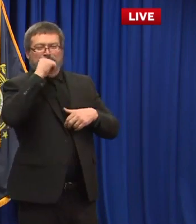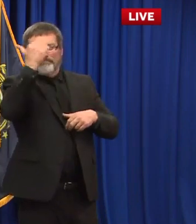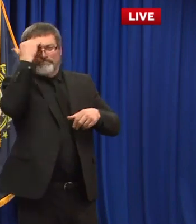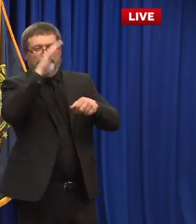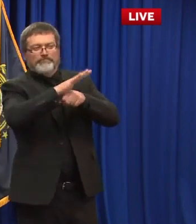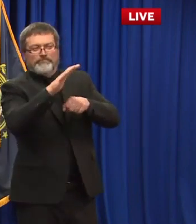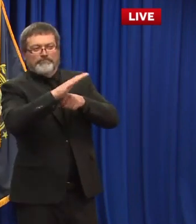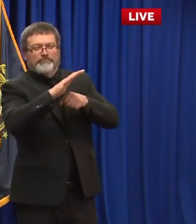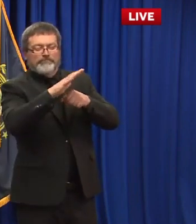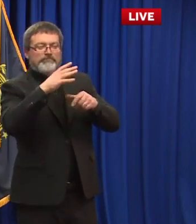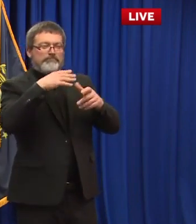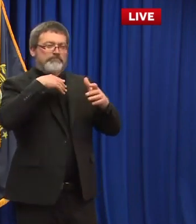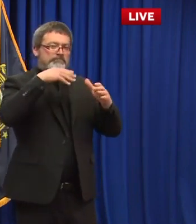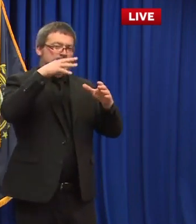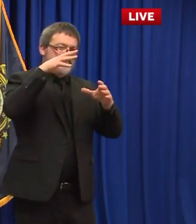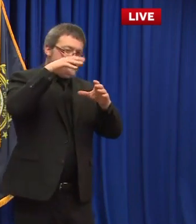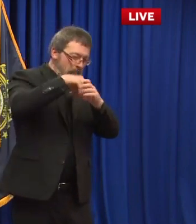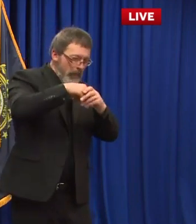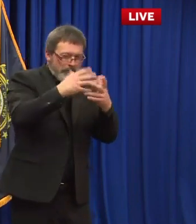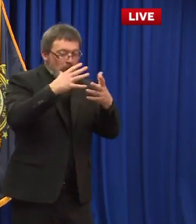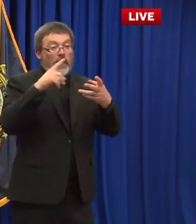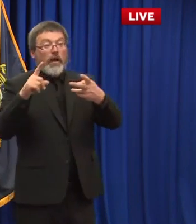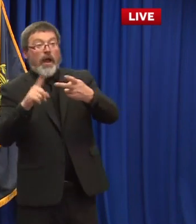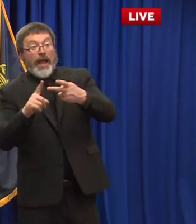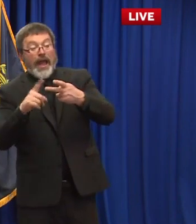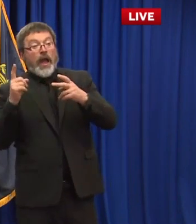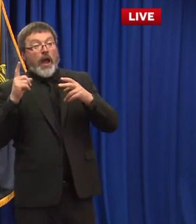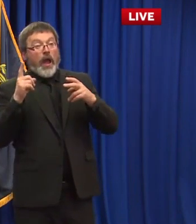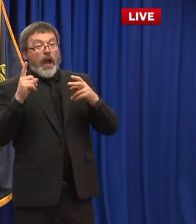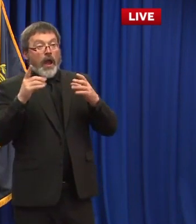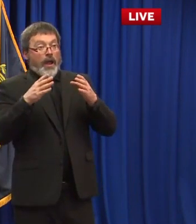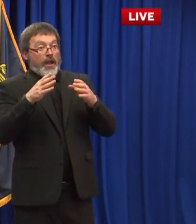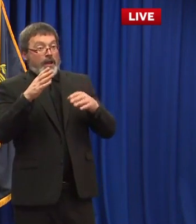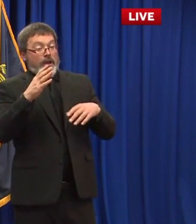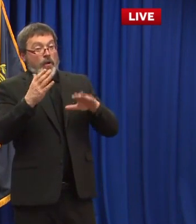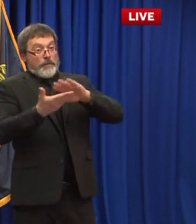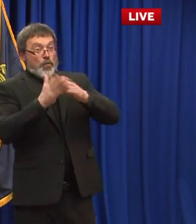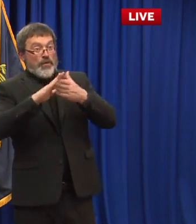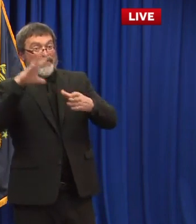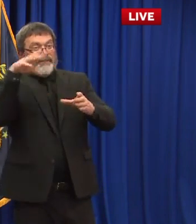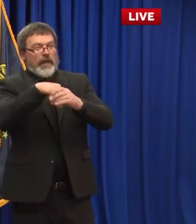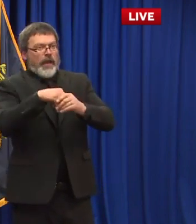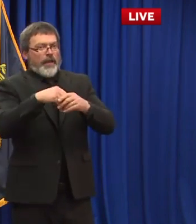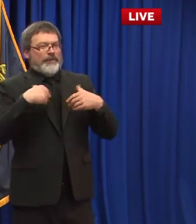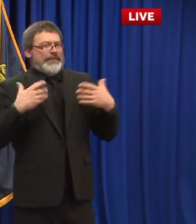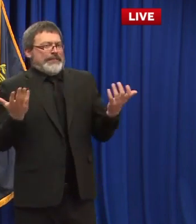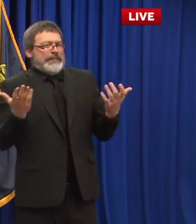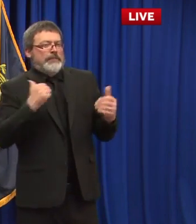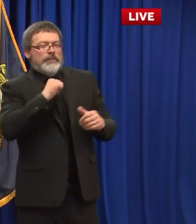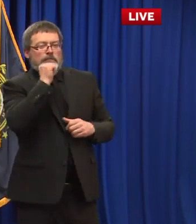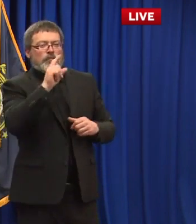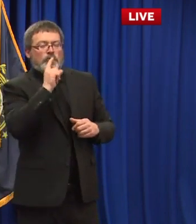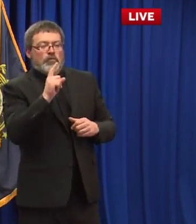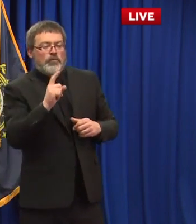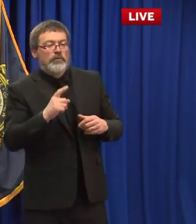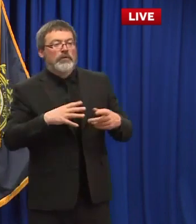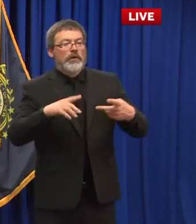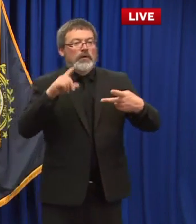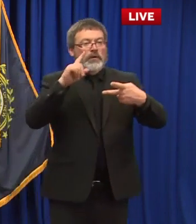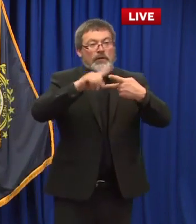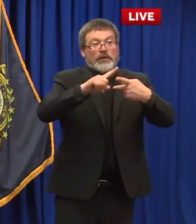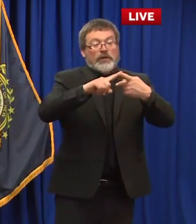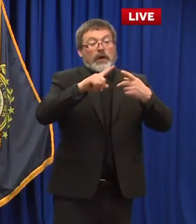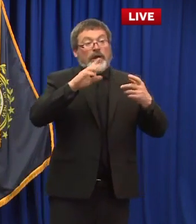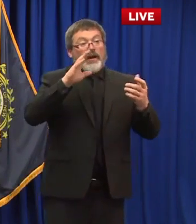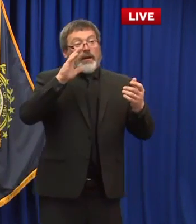haven't i don't know that bill as well as the bill that uh was specifically talking about uh making sure that um there's a pathway uh for